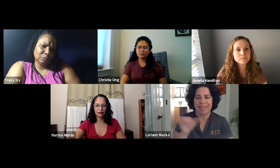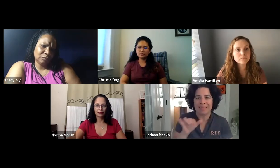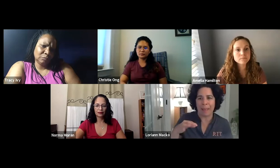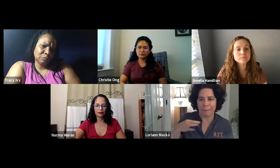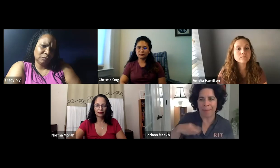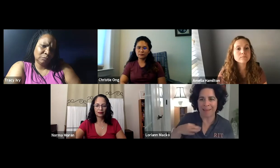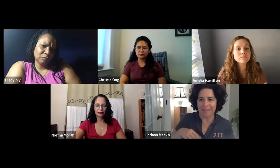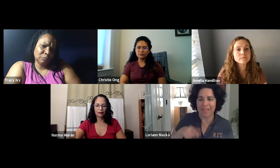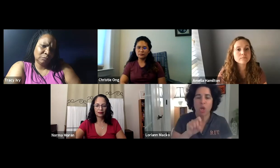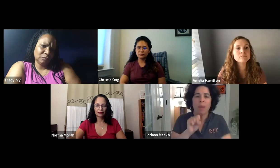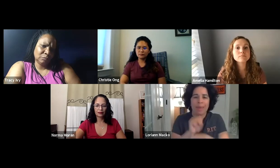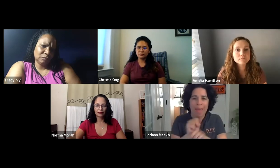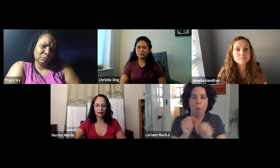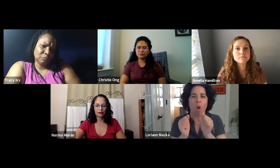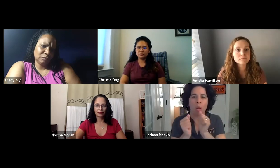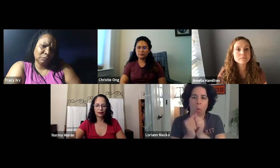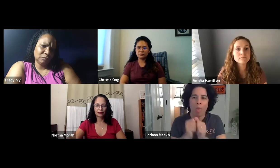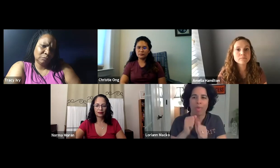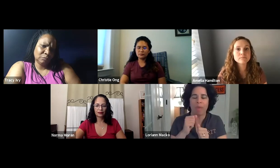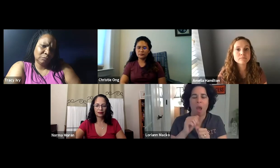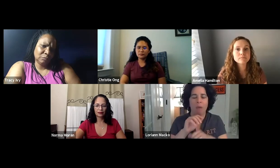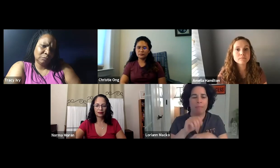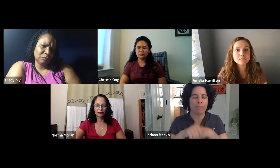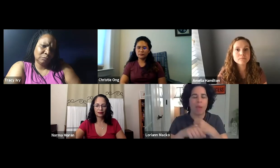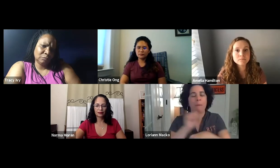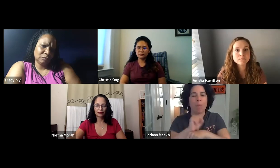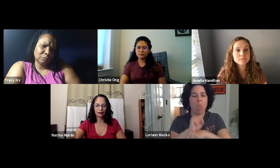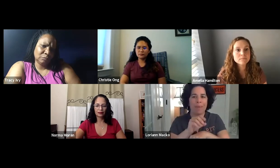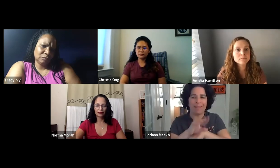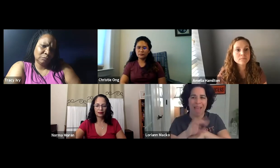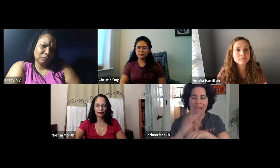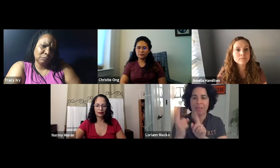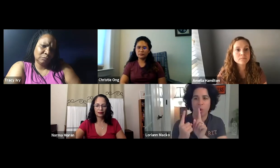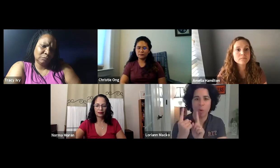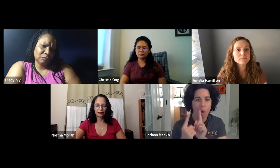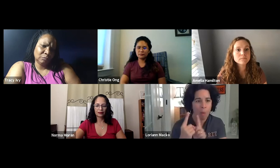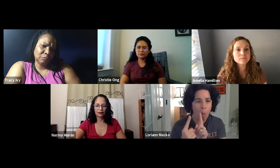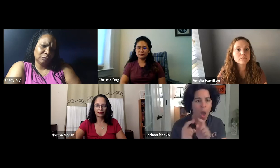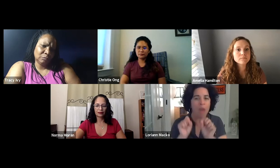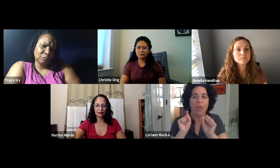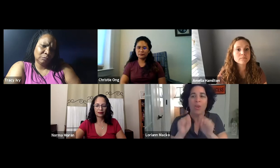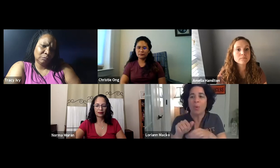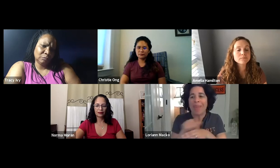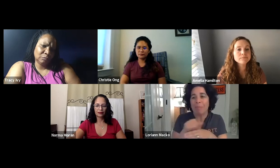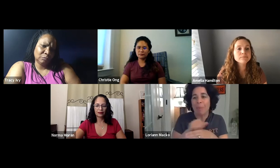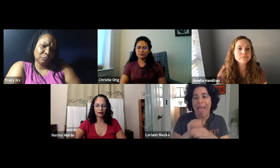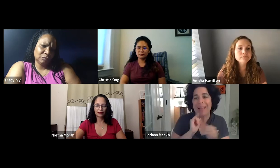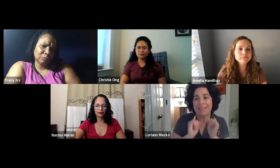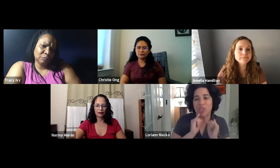alumni, they can take advantage of the same benefits. They can work together with an employment advisor. They can work one on one with that